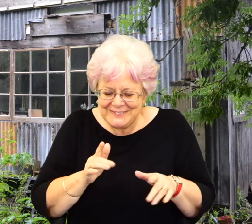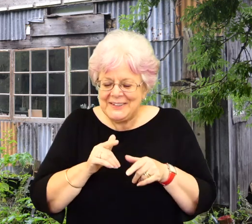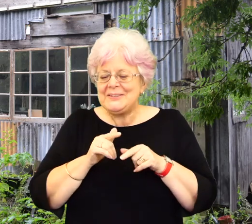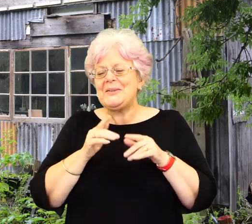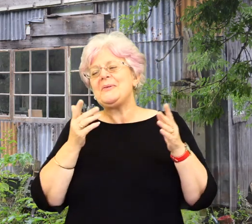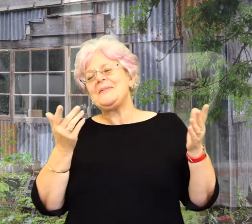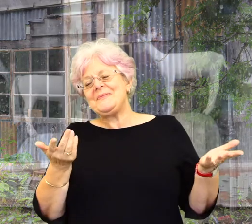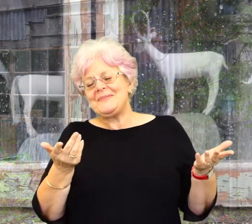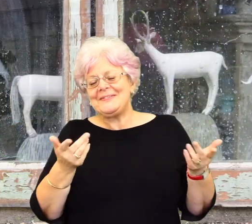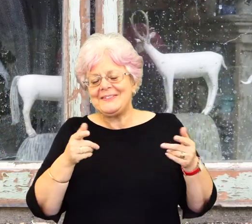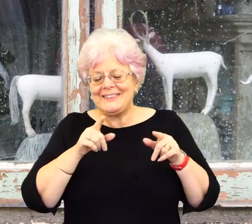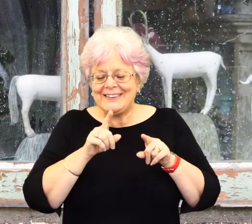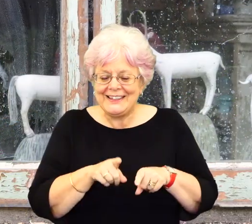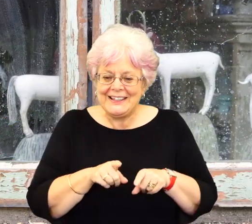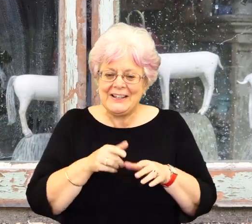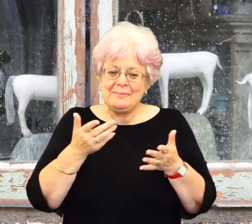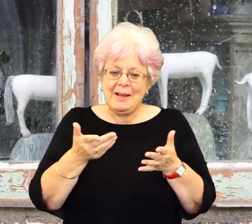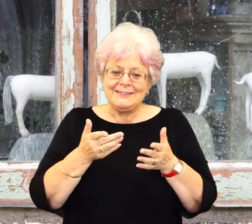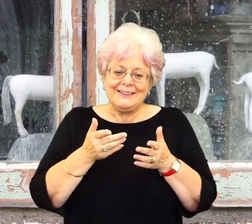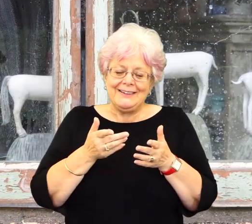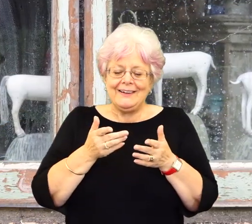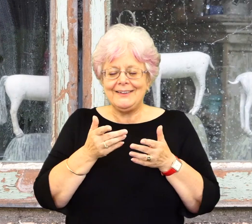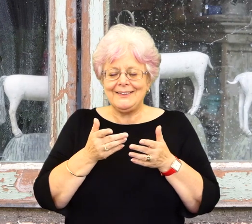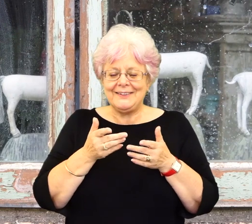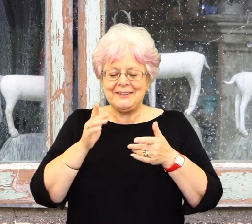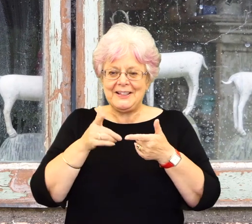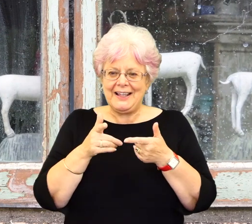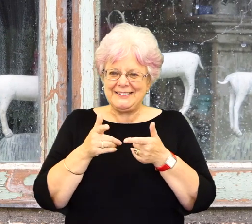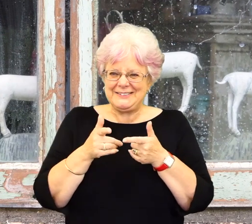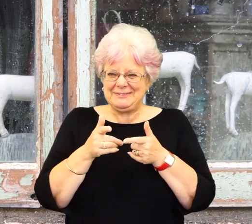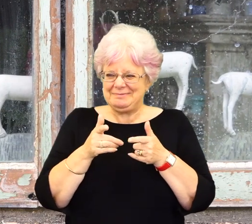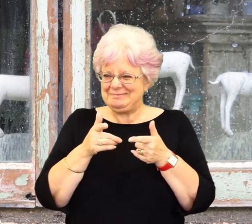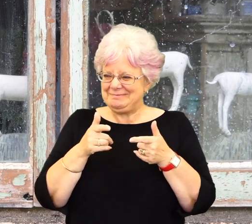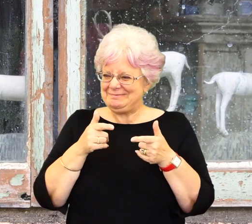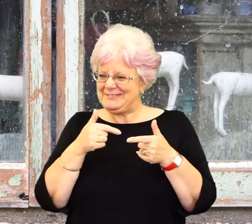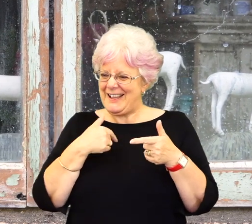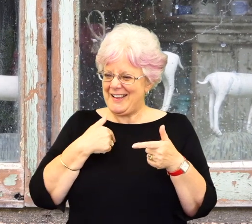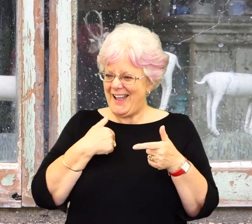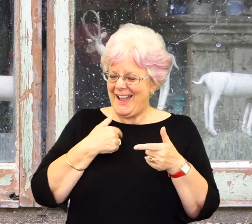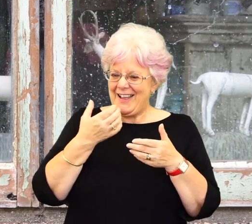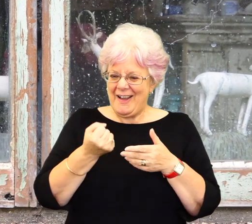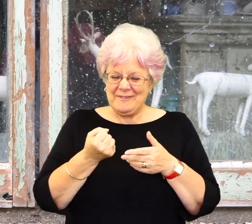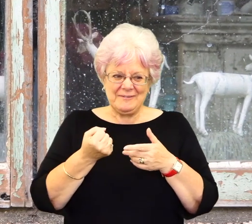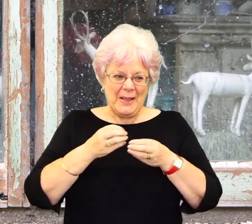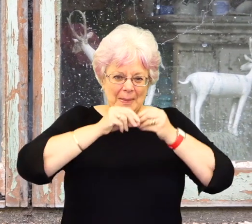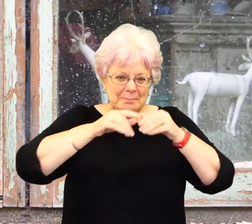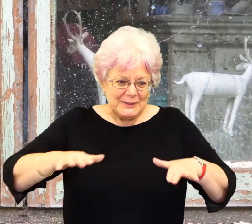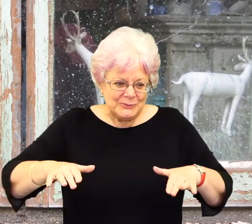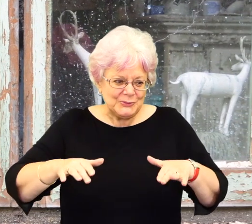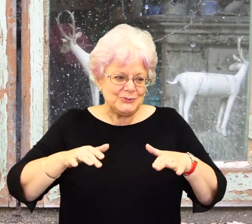beach and sold them in the thirties. They're all these really weird hats that look a bit, a bit like, um, lampshades. We put them on a